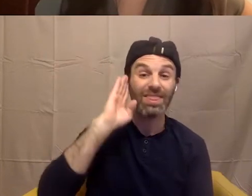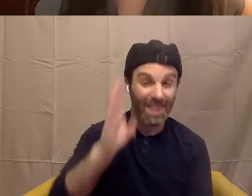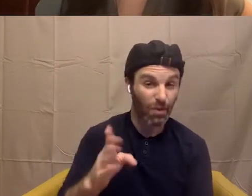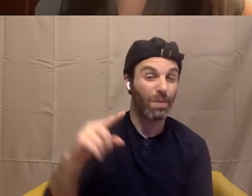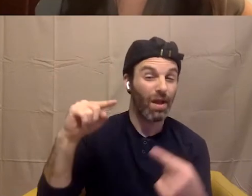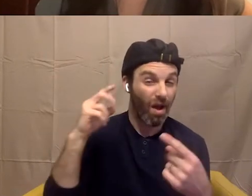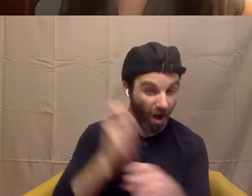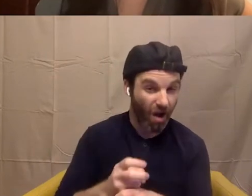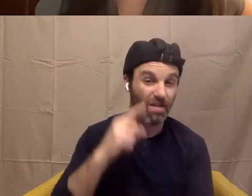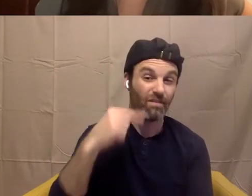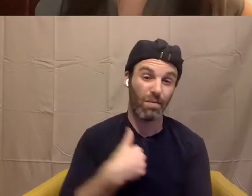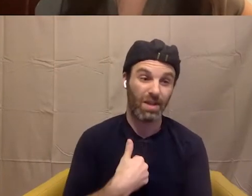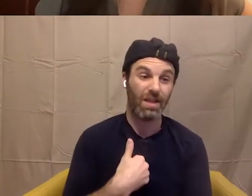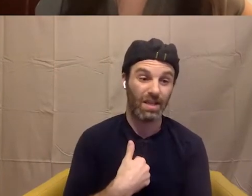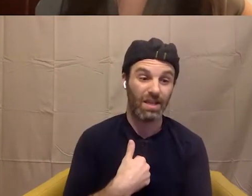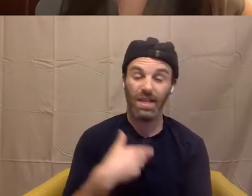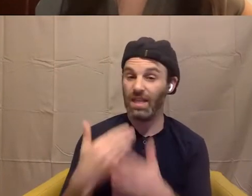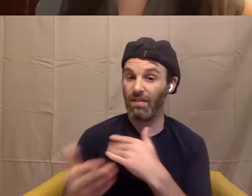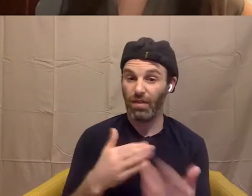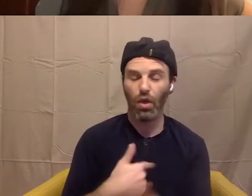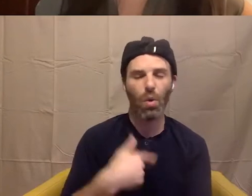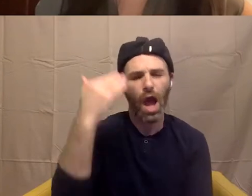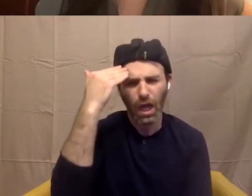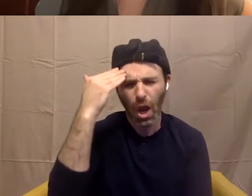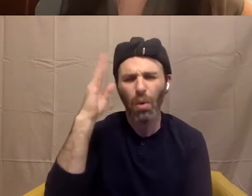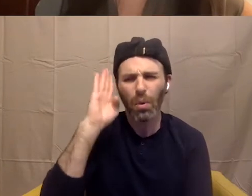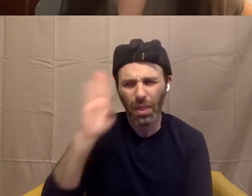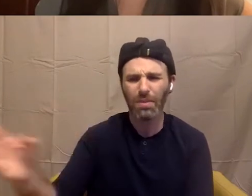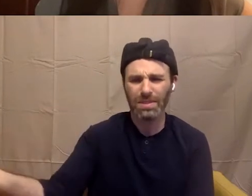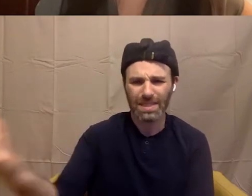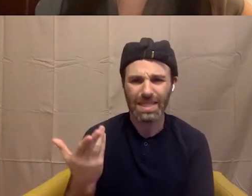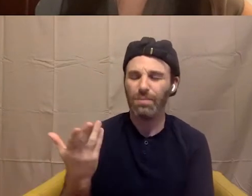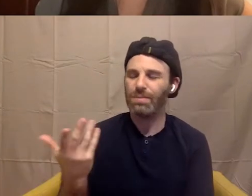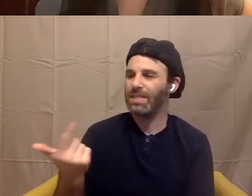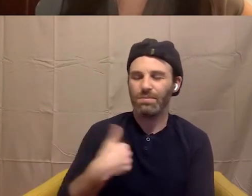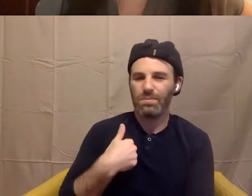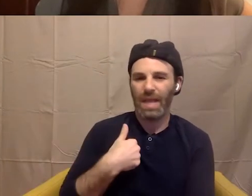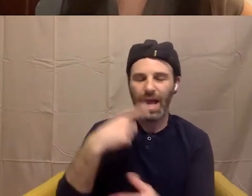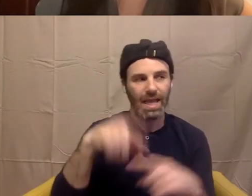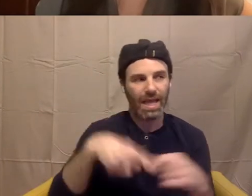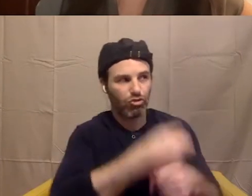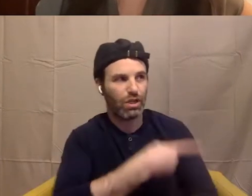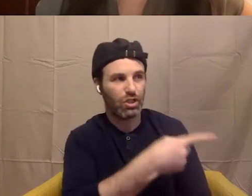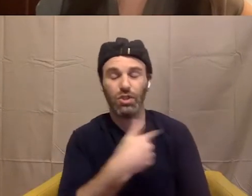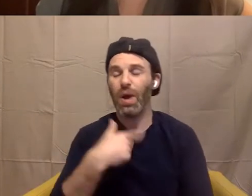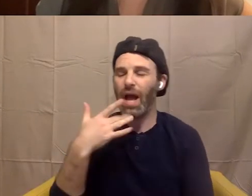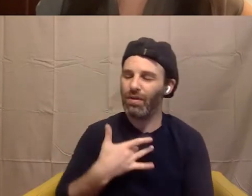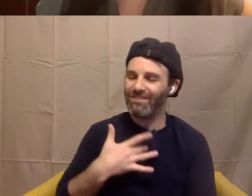Even though I know, of course, it's going to happen. I'll experience it as rejection, you know, I'll experience it as painful. I might be like